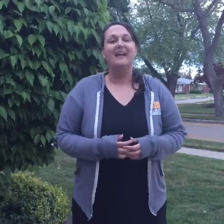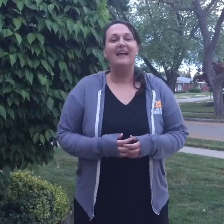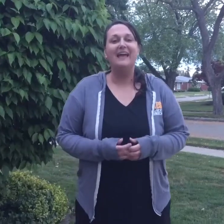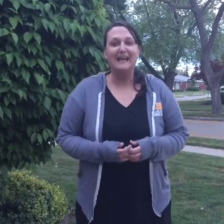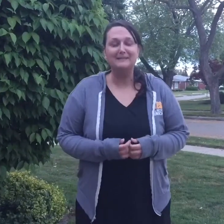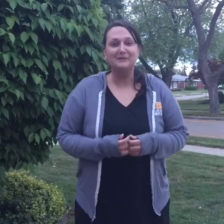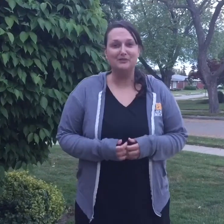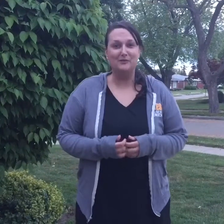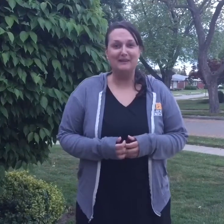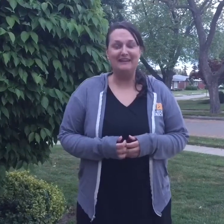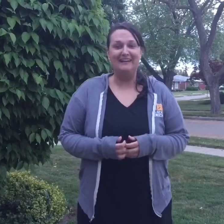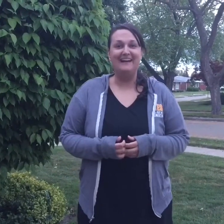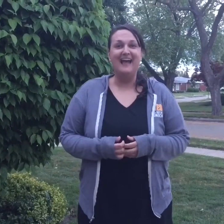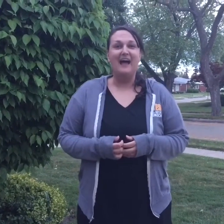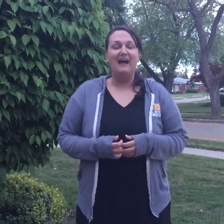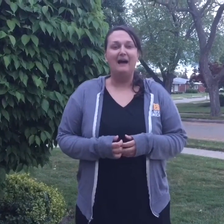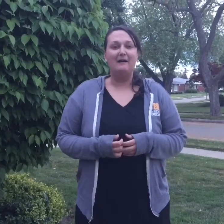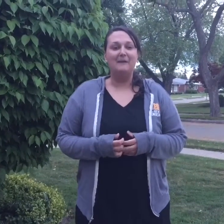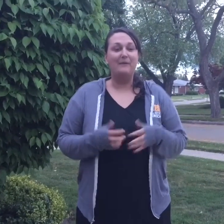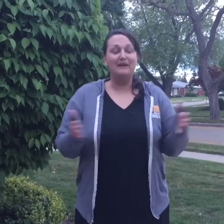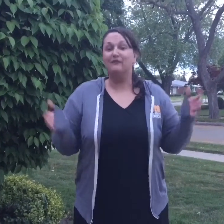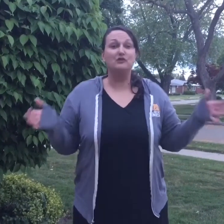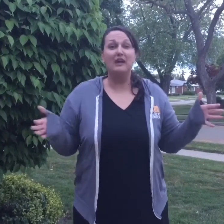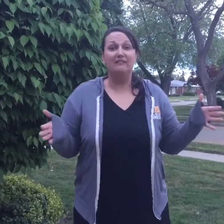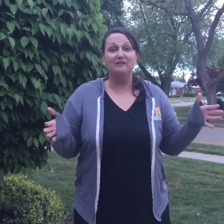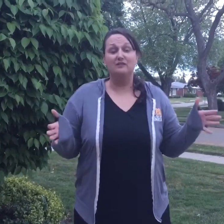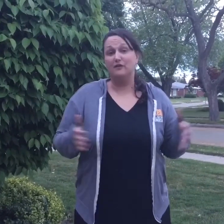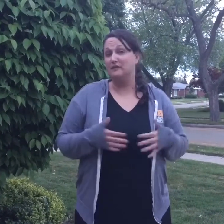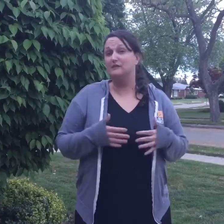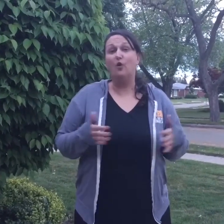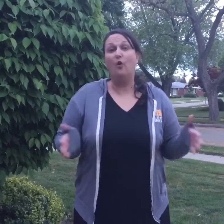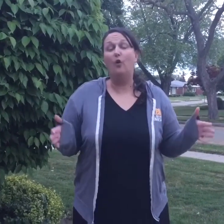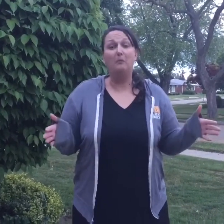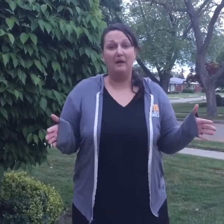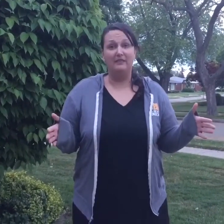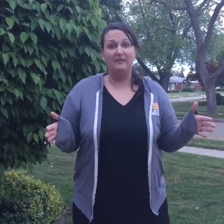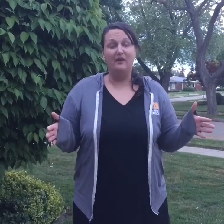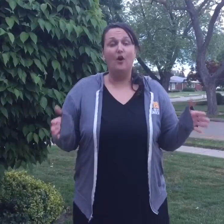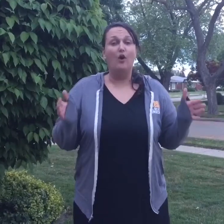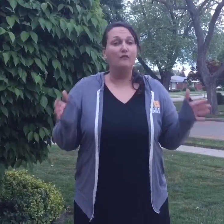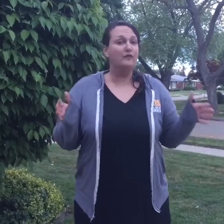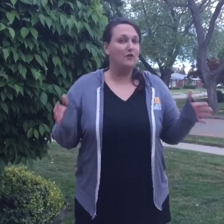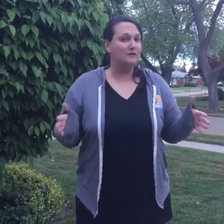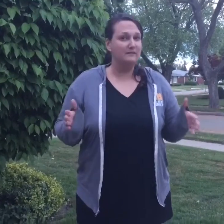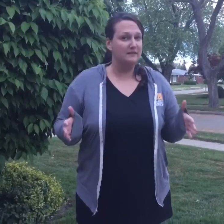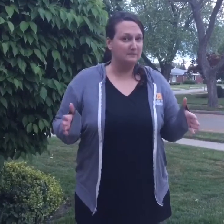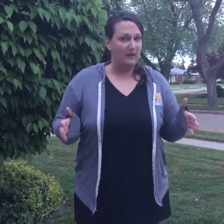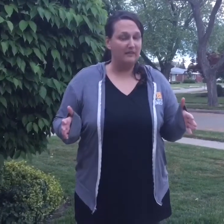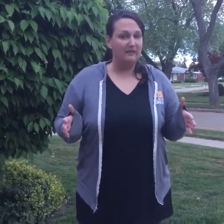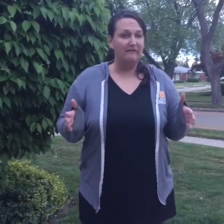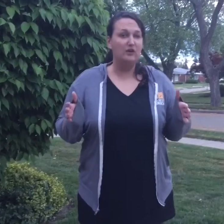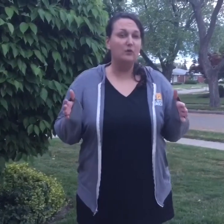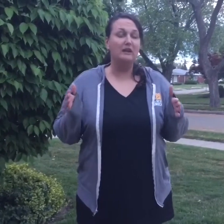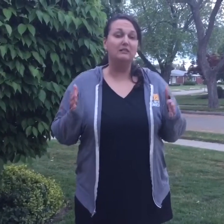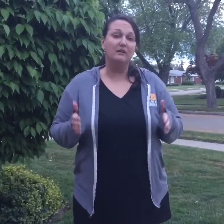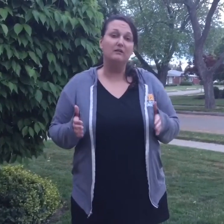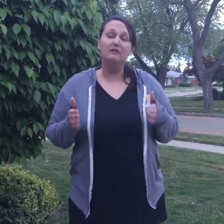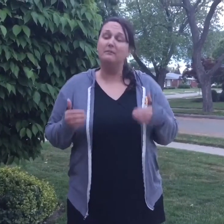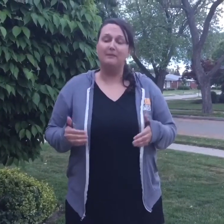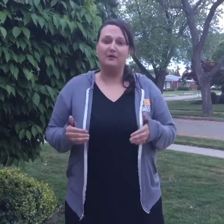Hey guys, Ms. Toni here. I want to give you a challenge for this whole month. Over the course of this month, if you can learn the memory